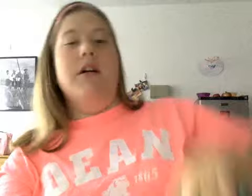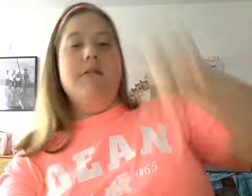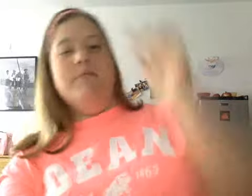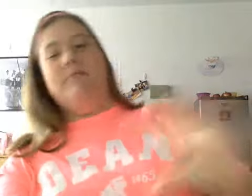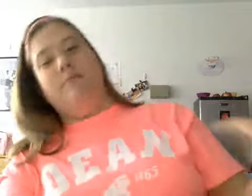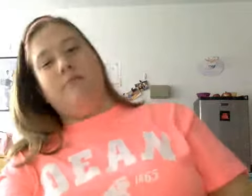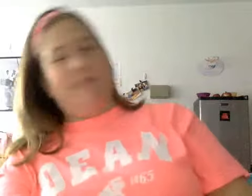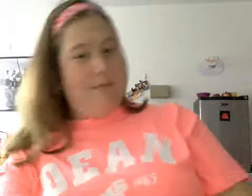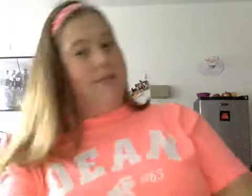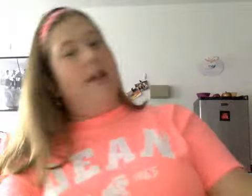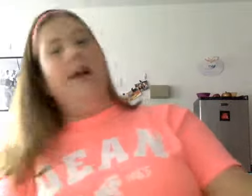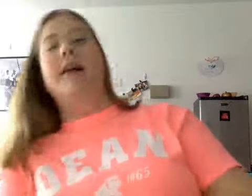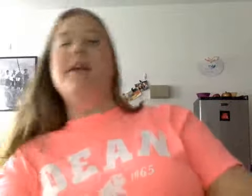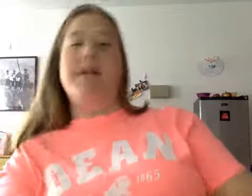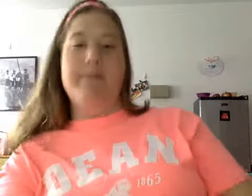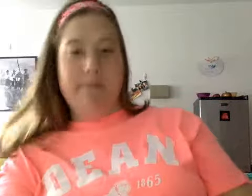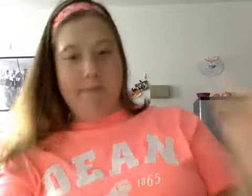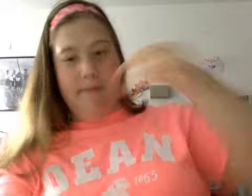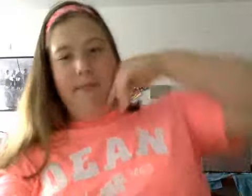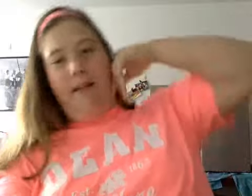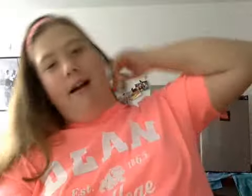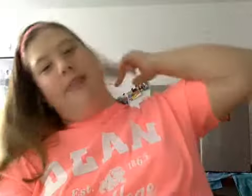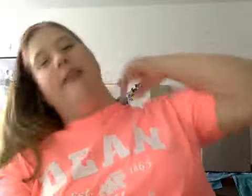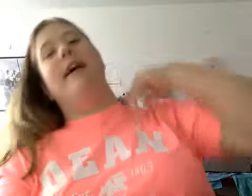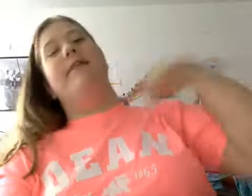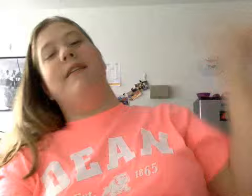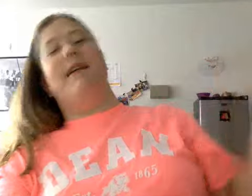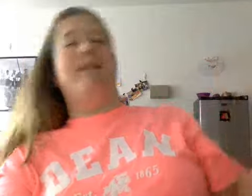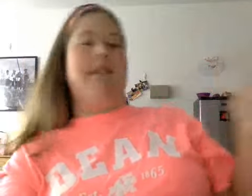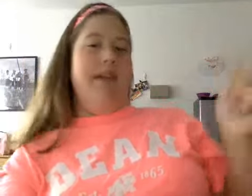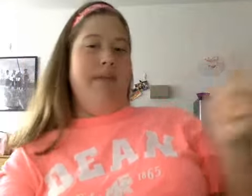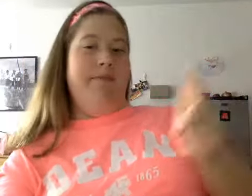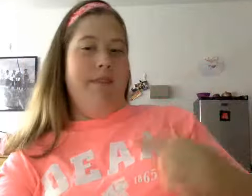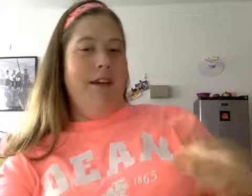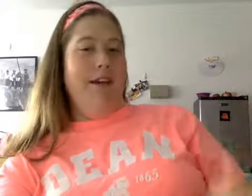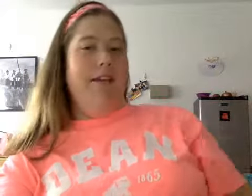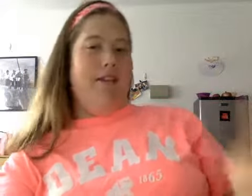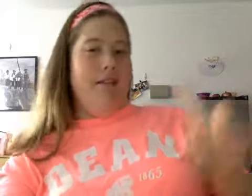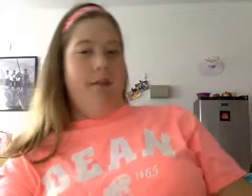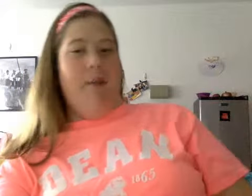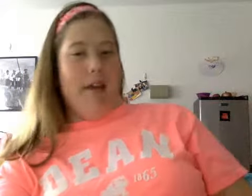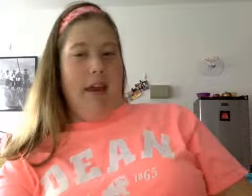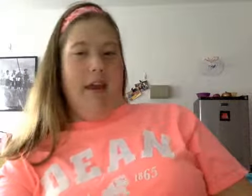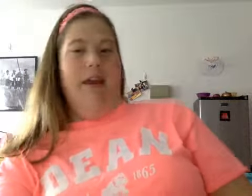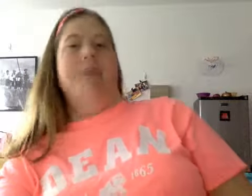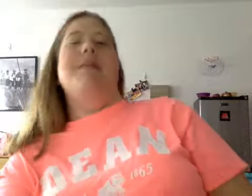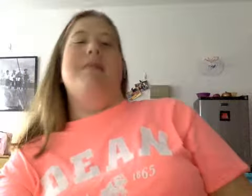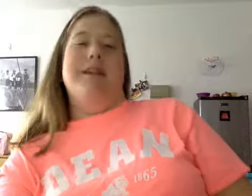uh anyway I think I feel like I'm just gonna start rapping in all my videos